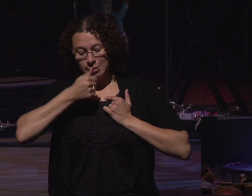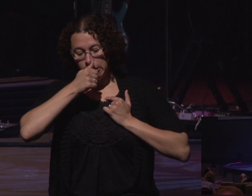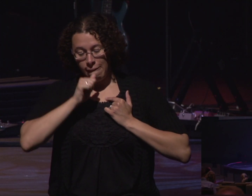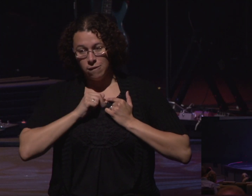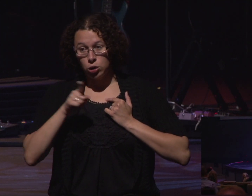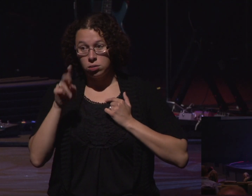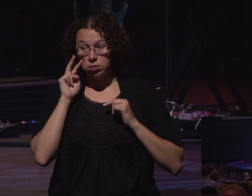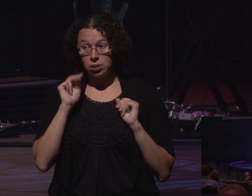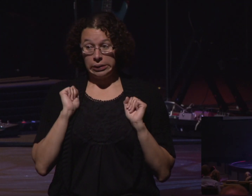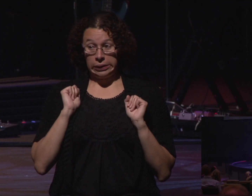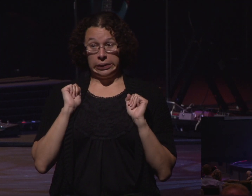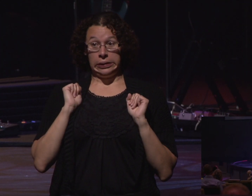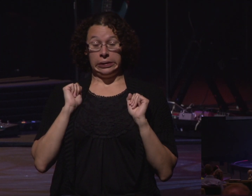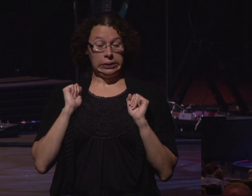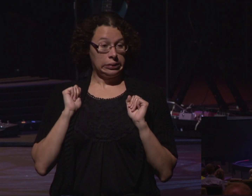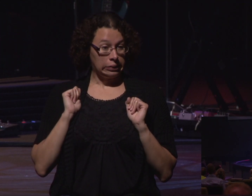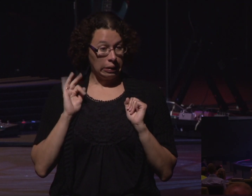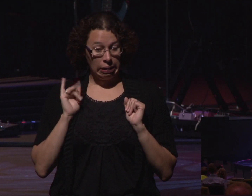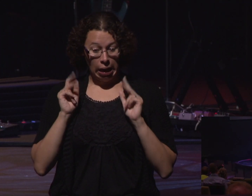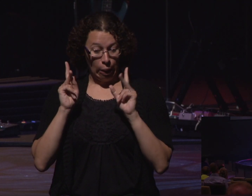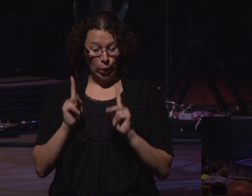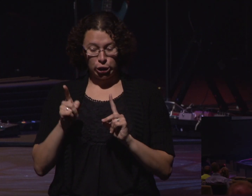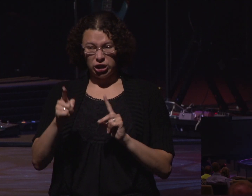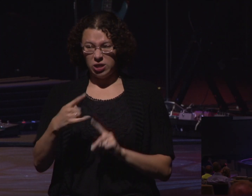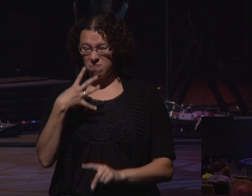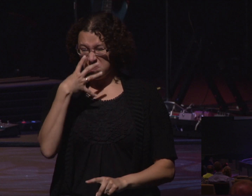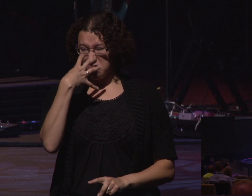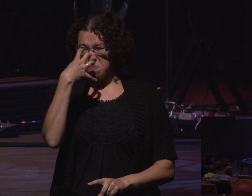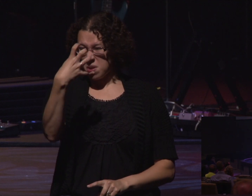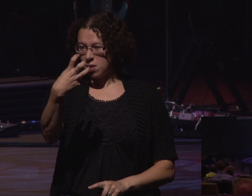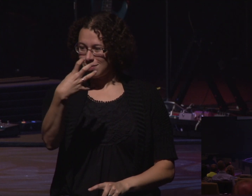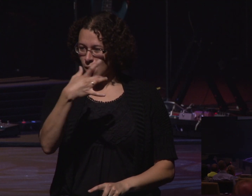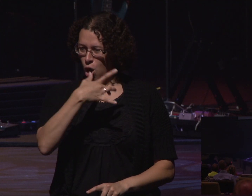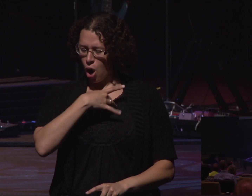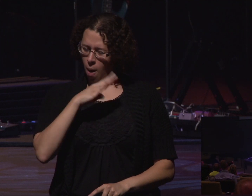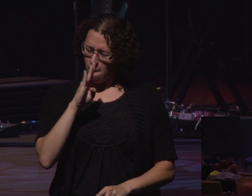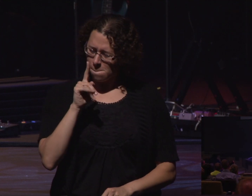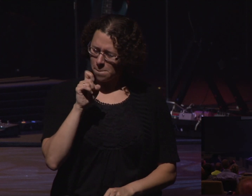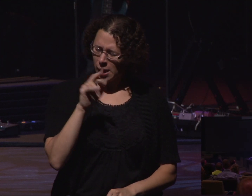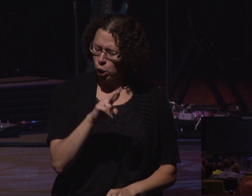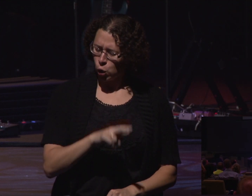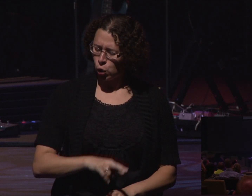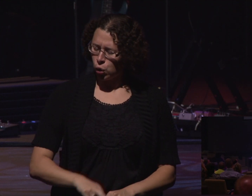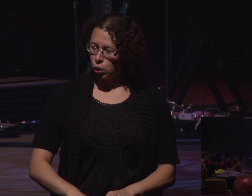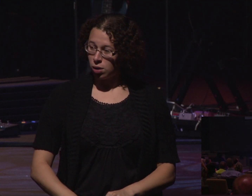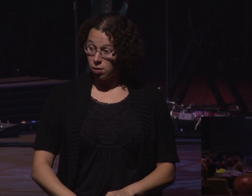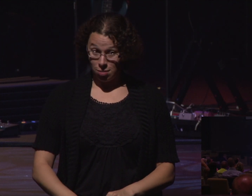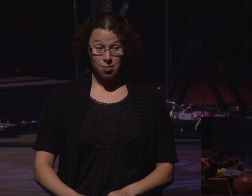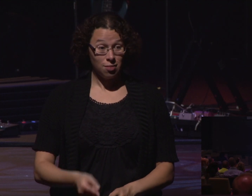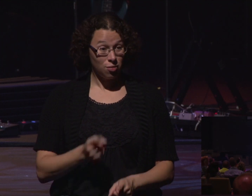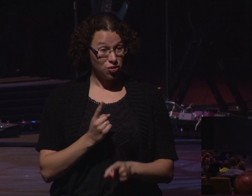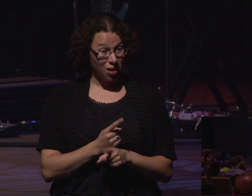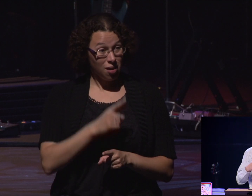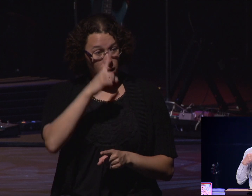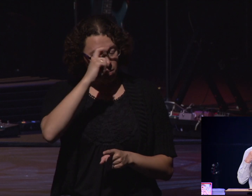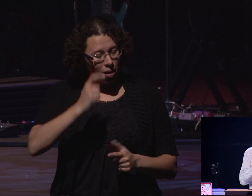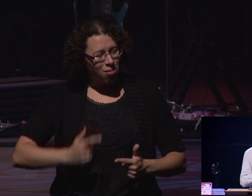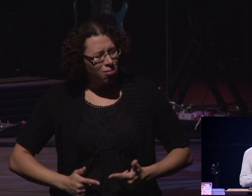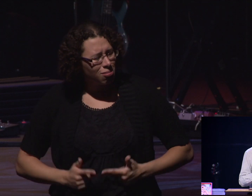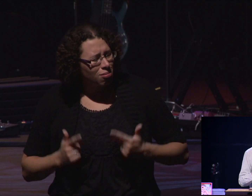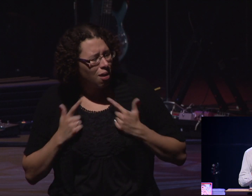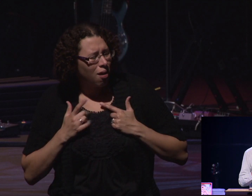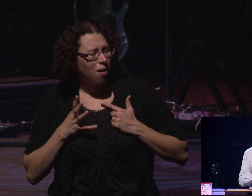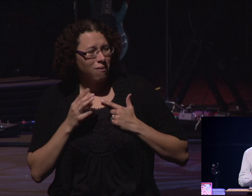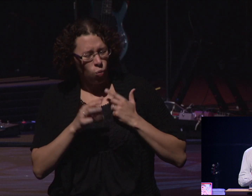you've got to be careful when you're around them. Well, that can be true of all of us. Sin and the world has a way of just pounding and pounding and